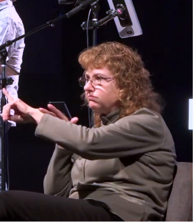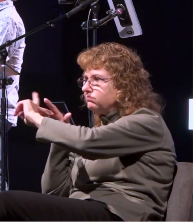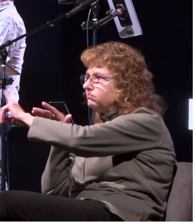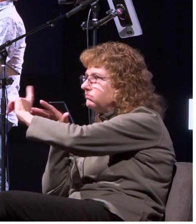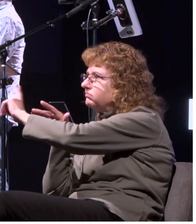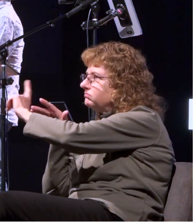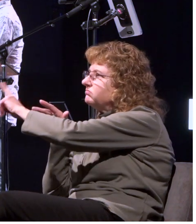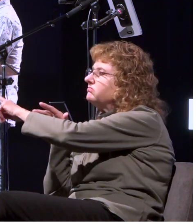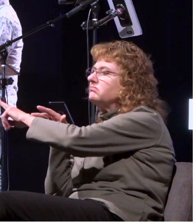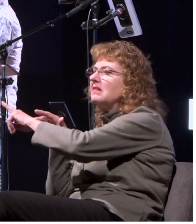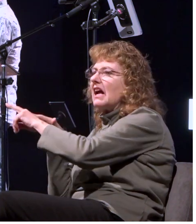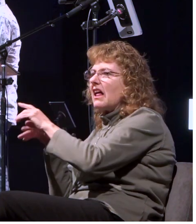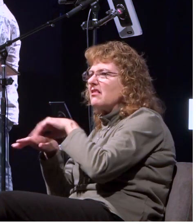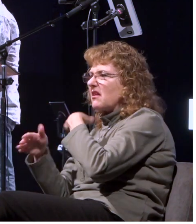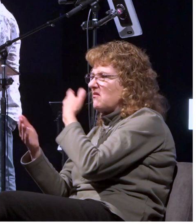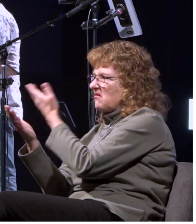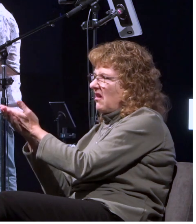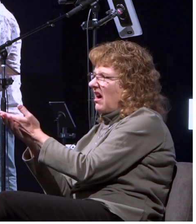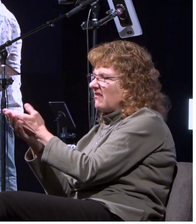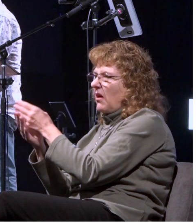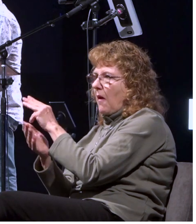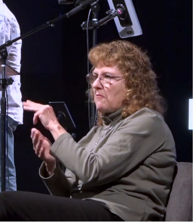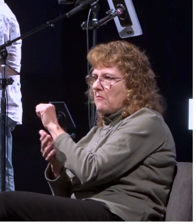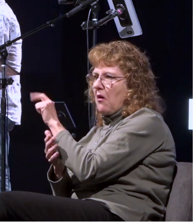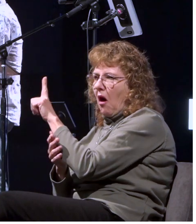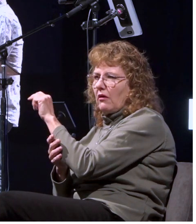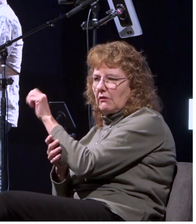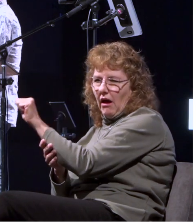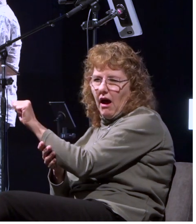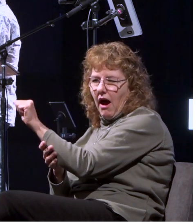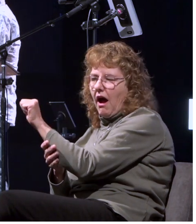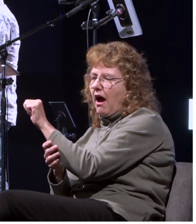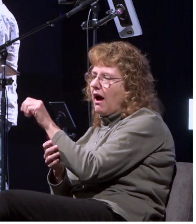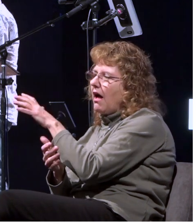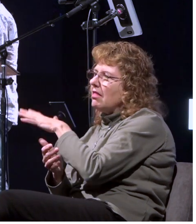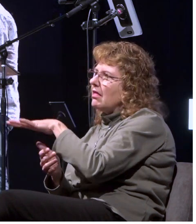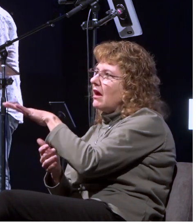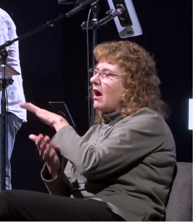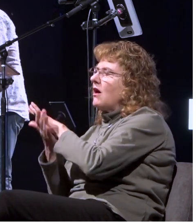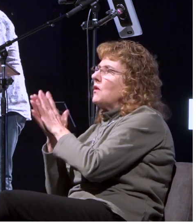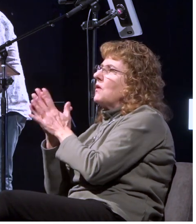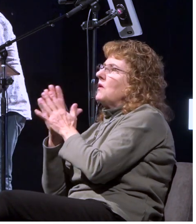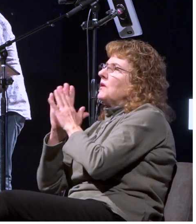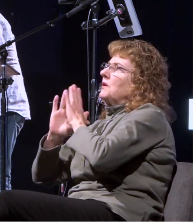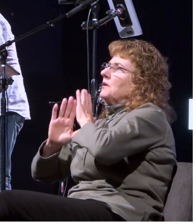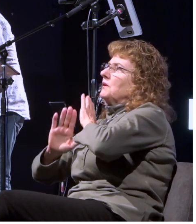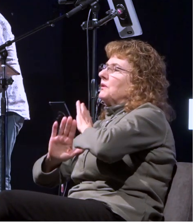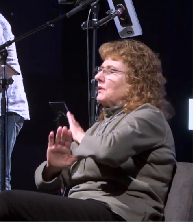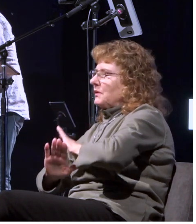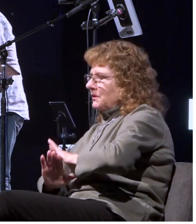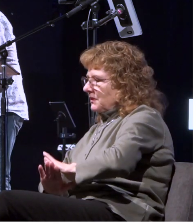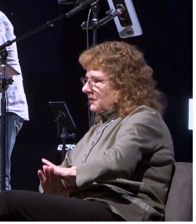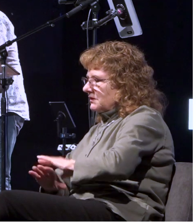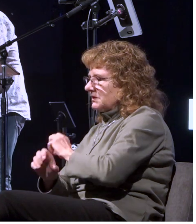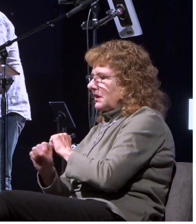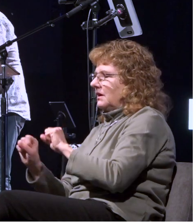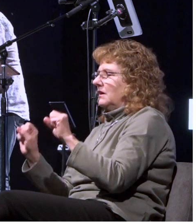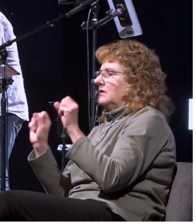called malta so they shipwrecked into the into malta everybody's saved from the ship they're now all on shore and the natives